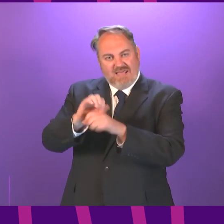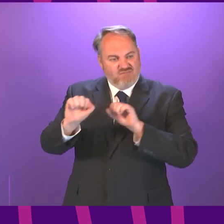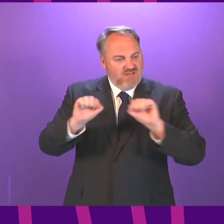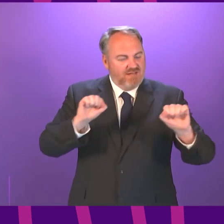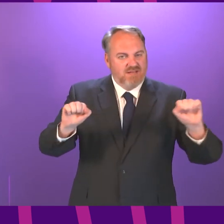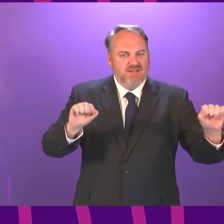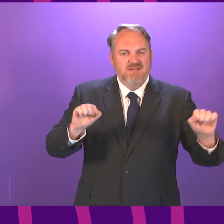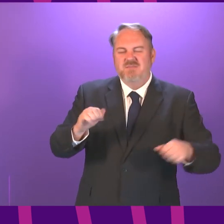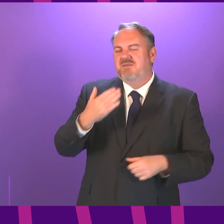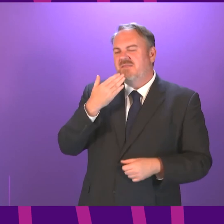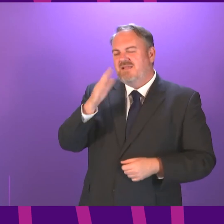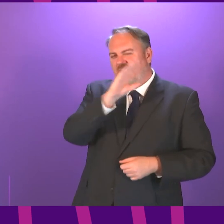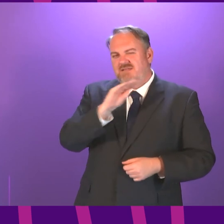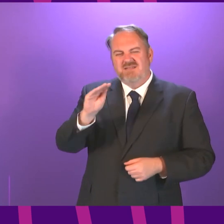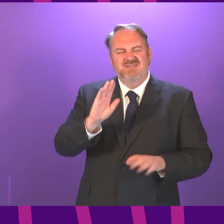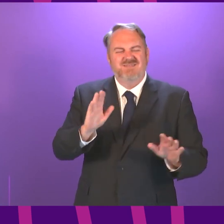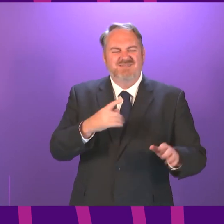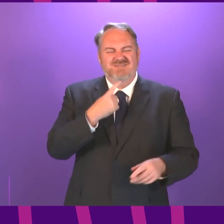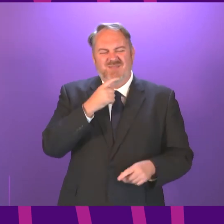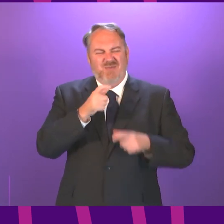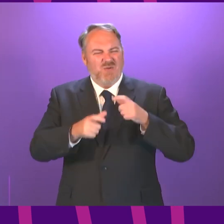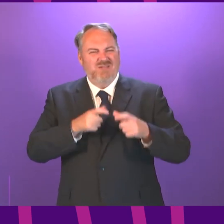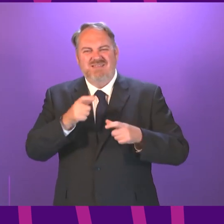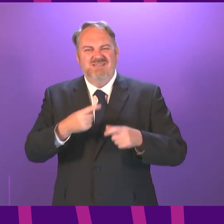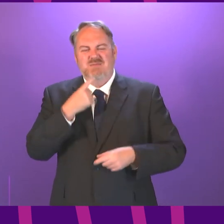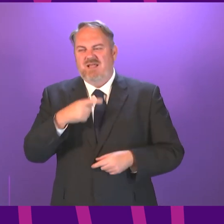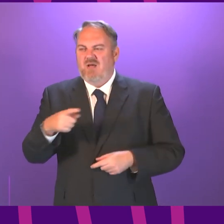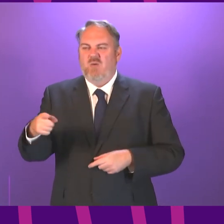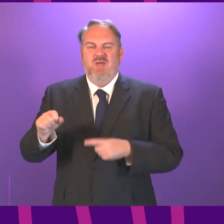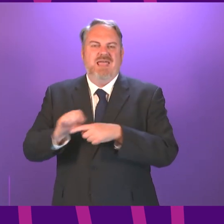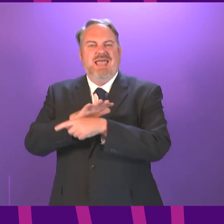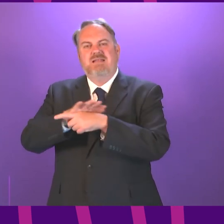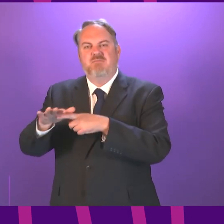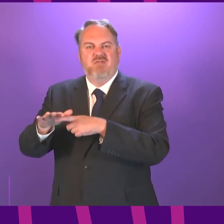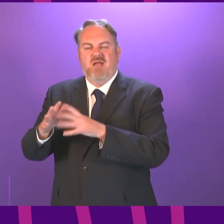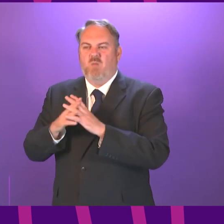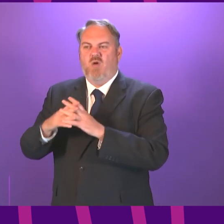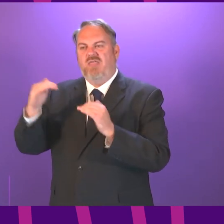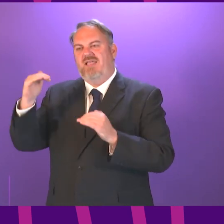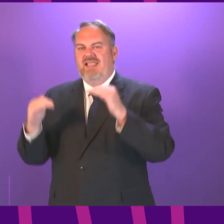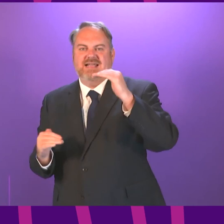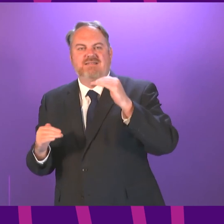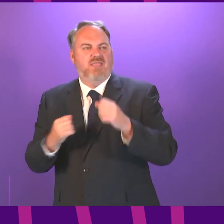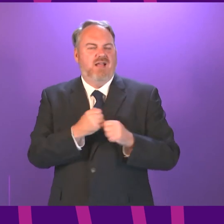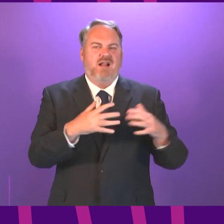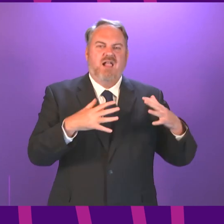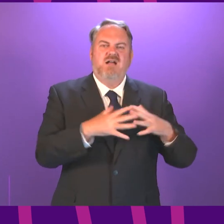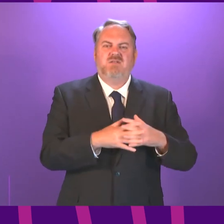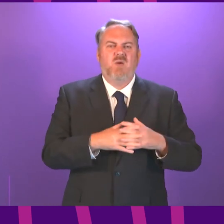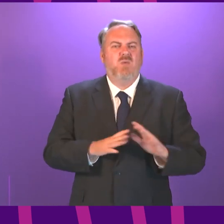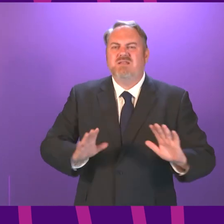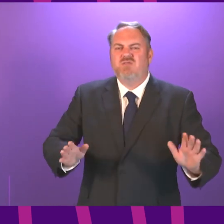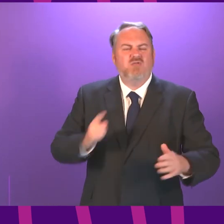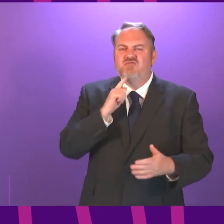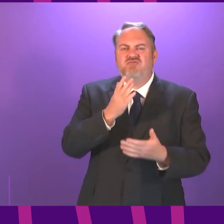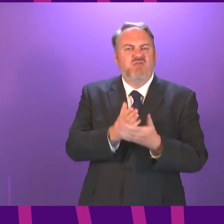are facing but please all of us just avoid this suggestion that one part of the country has been done down in favour of another part of the country